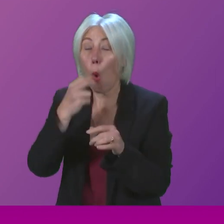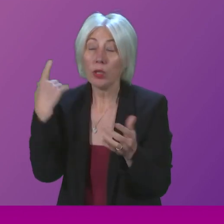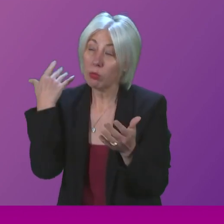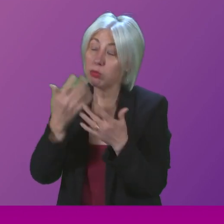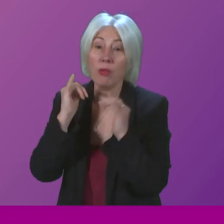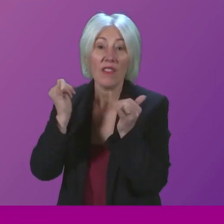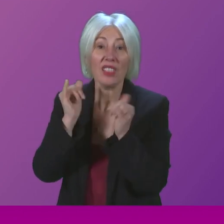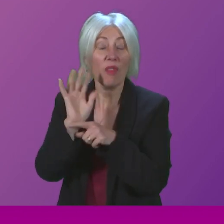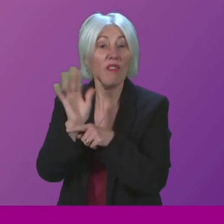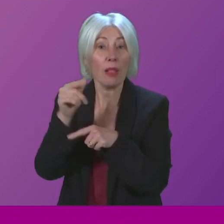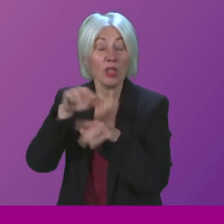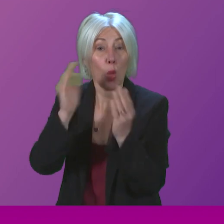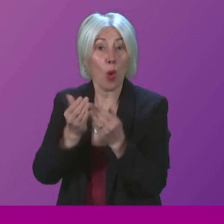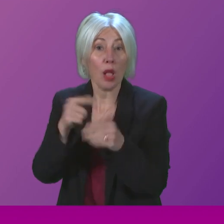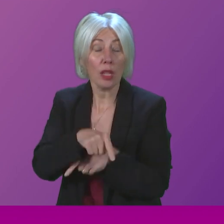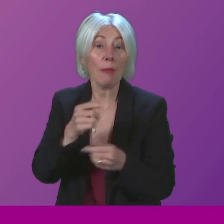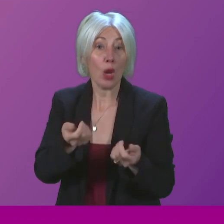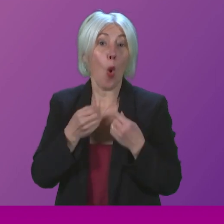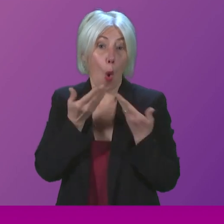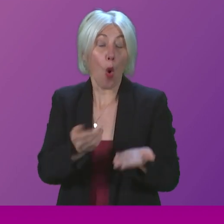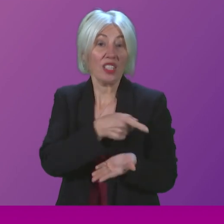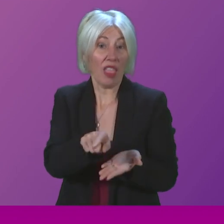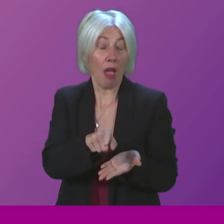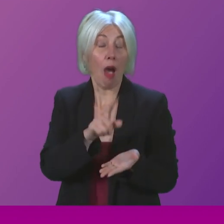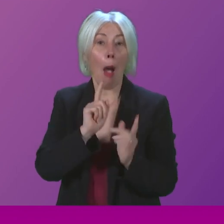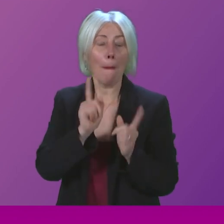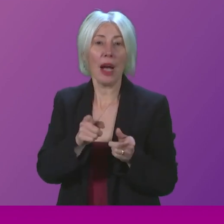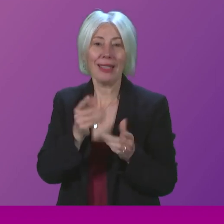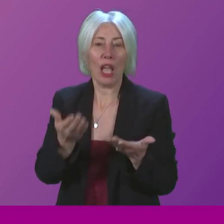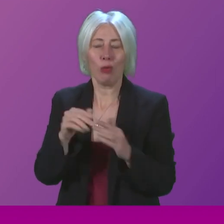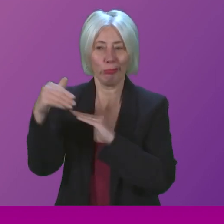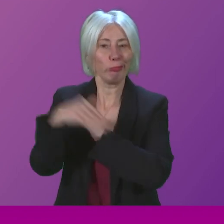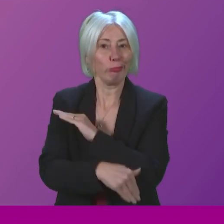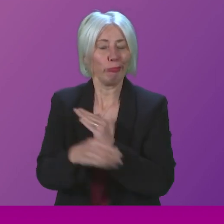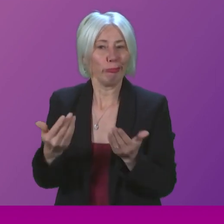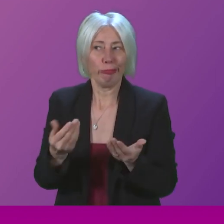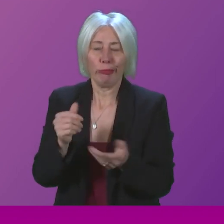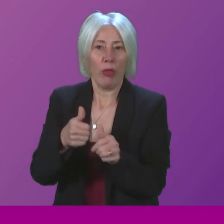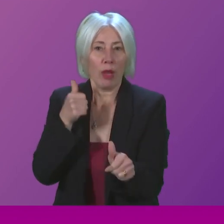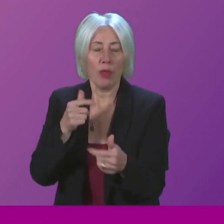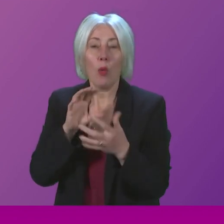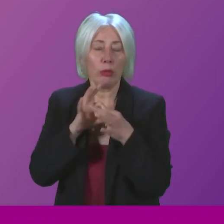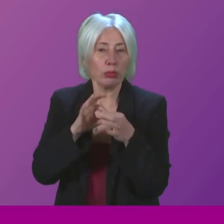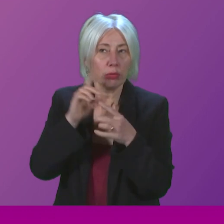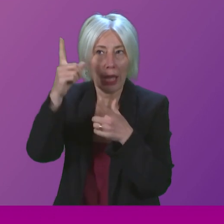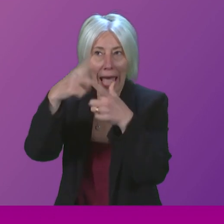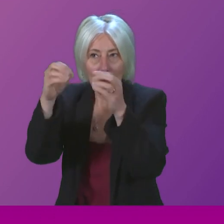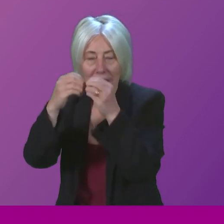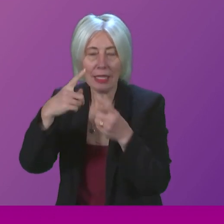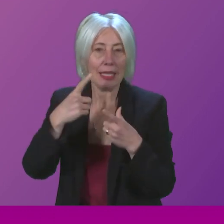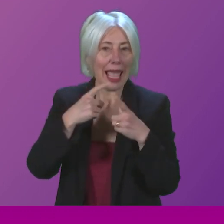So can I ask the First Minister what efforts the Government will be making? Will she ask Ministers to engage with Aberdeen and Edinburgh City Council